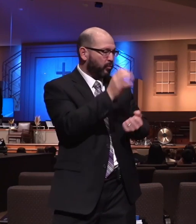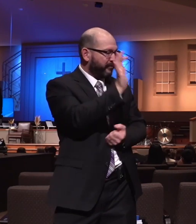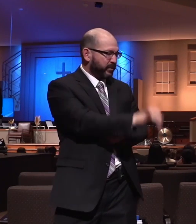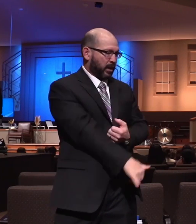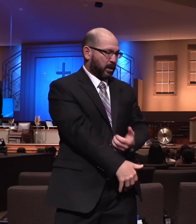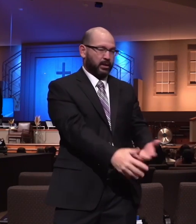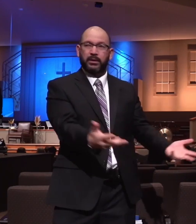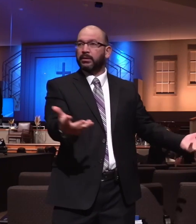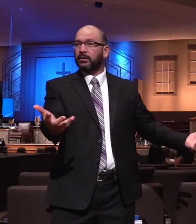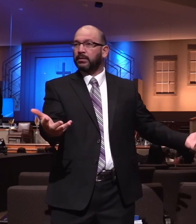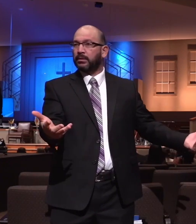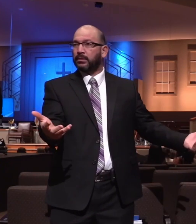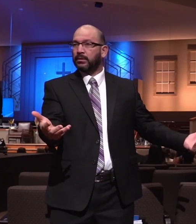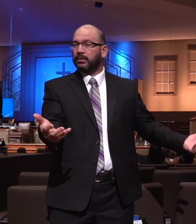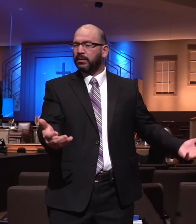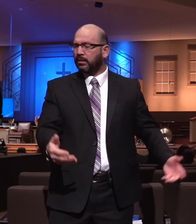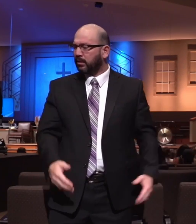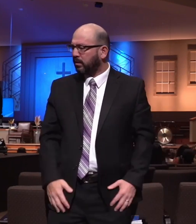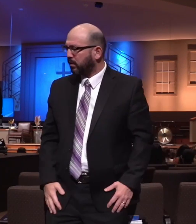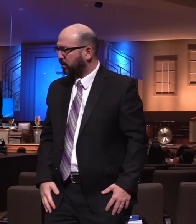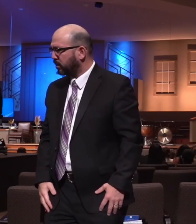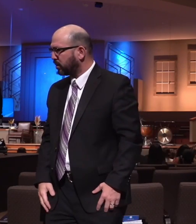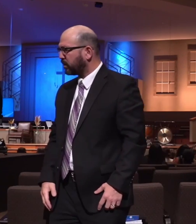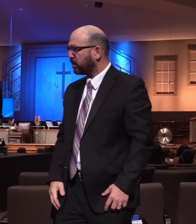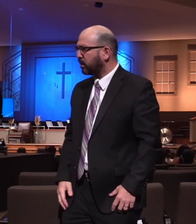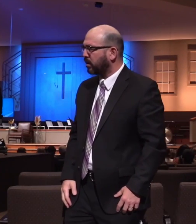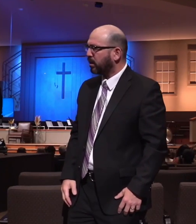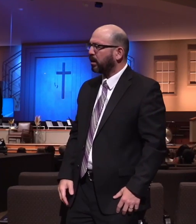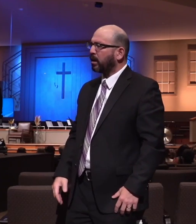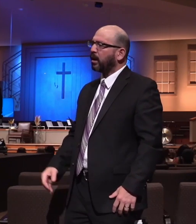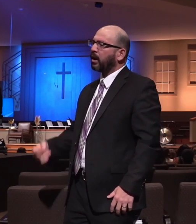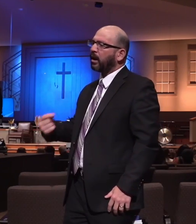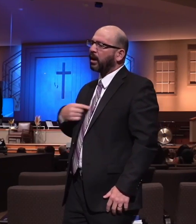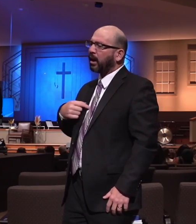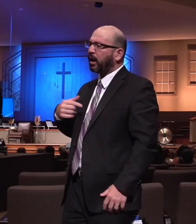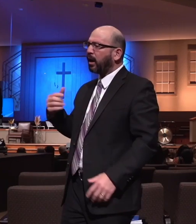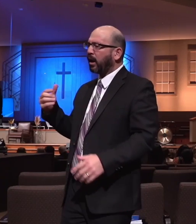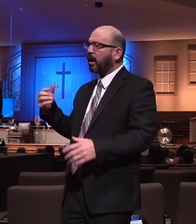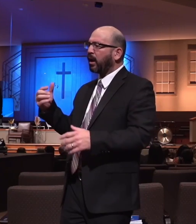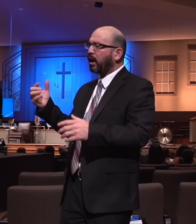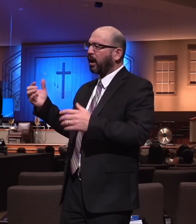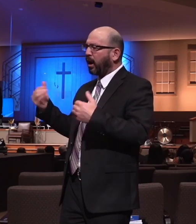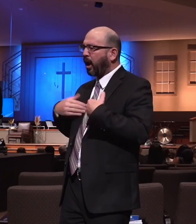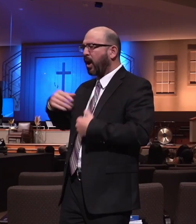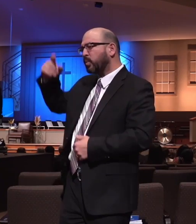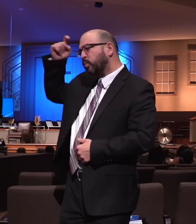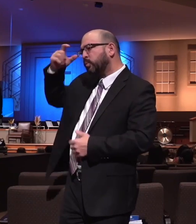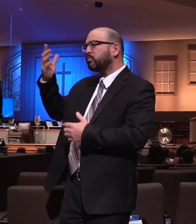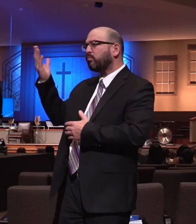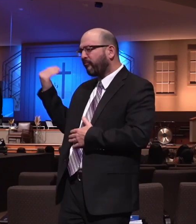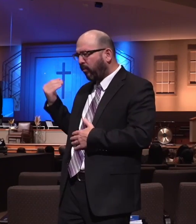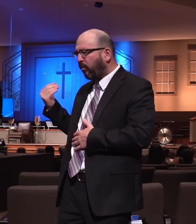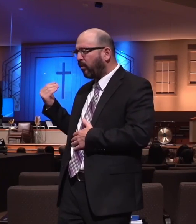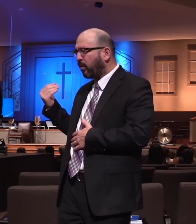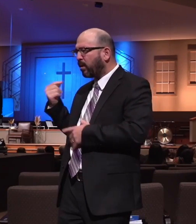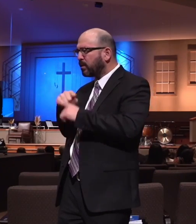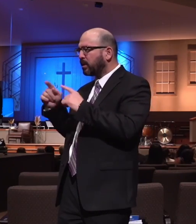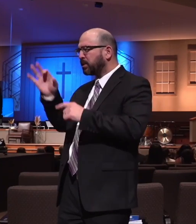And listen now, someone might say, well, I had all that discernment and all those rules, but then I, some, some preacher that preached all that,